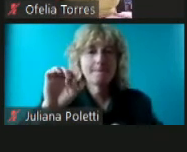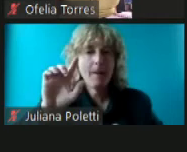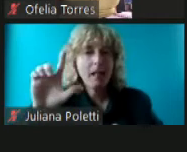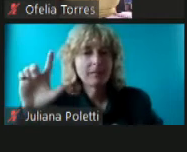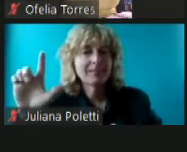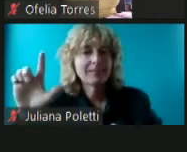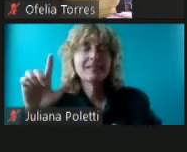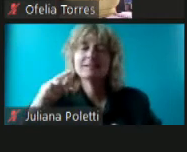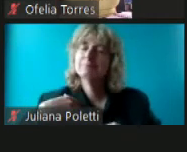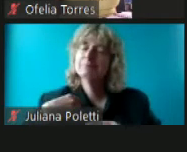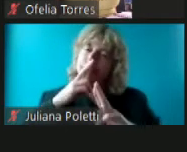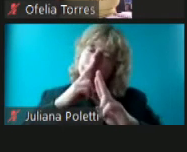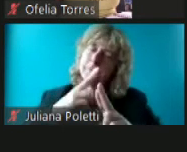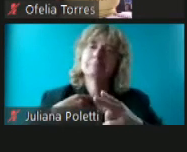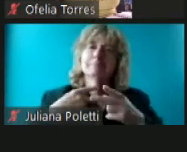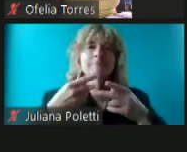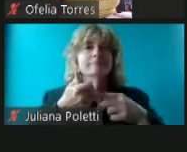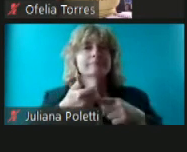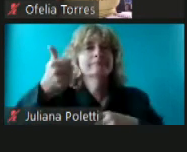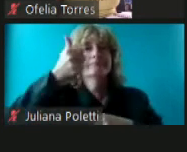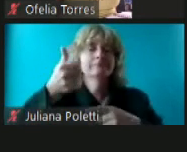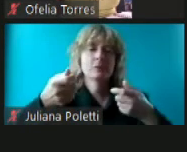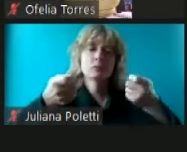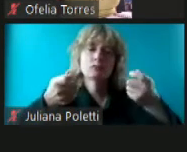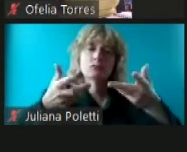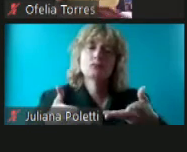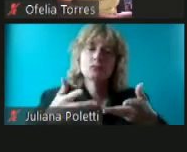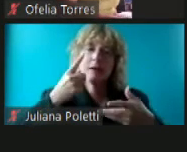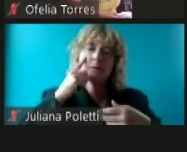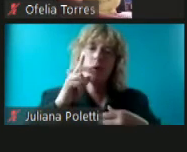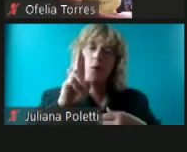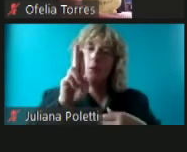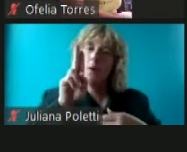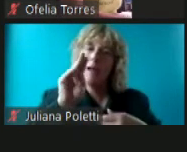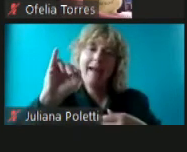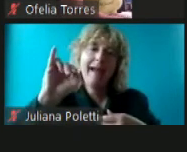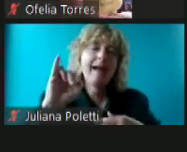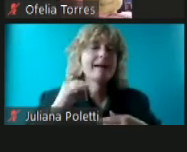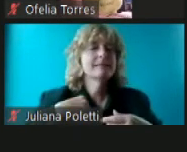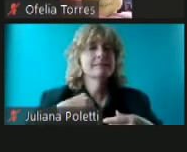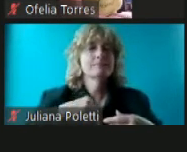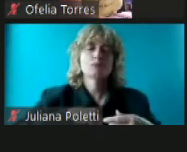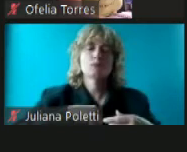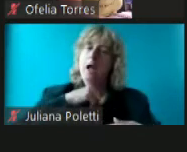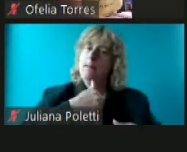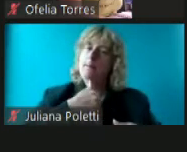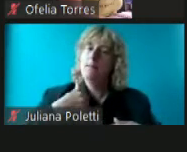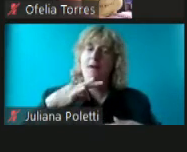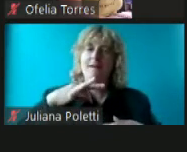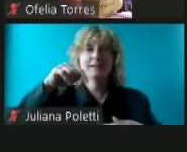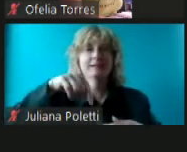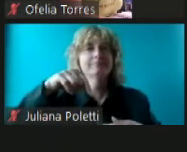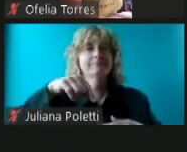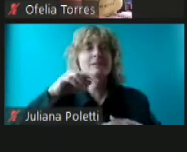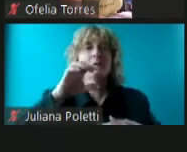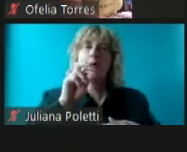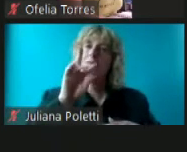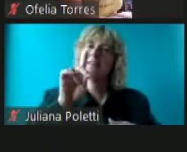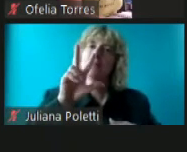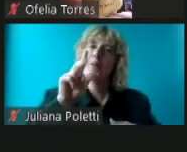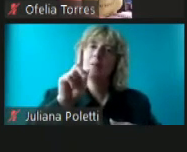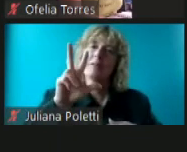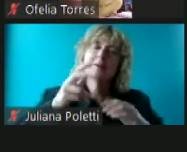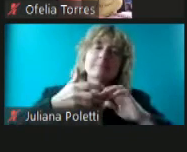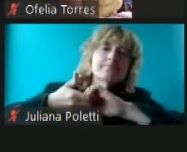of uni um a proud member of this coalition and my most important